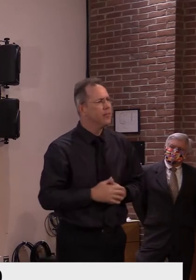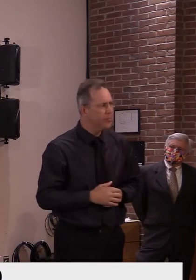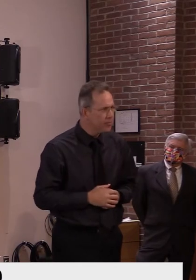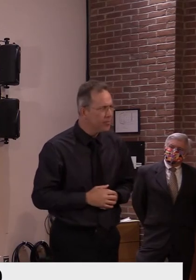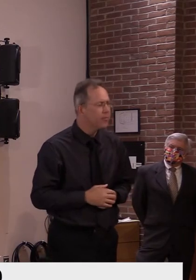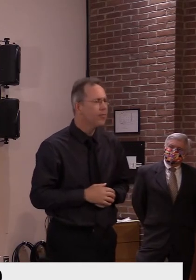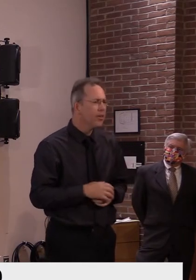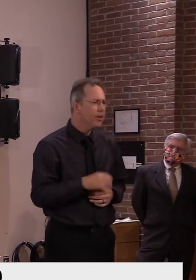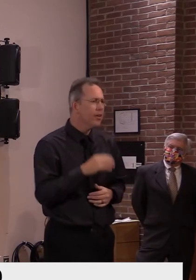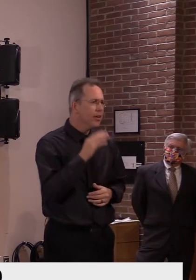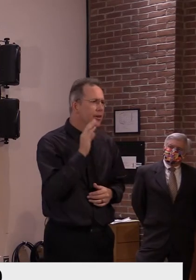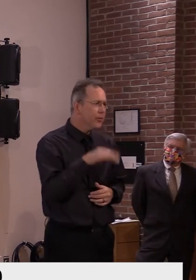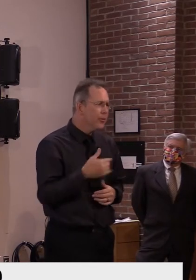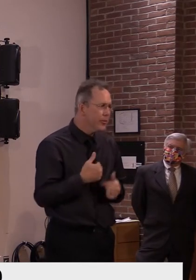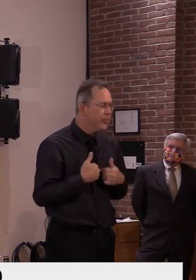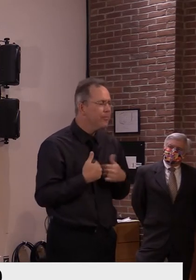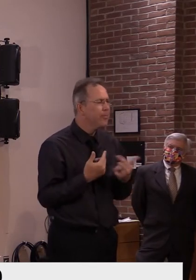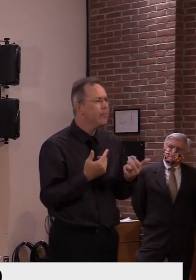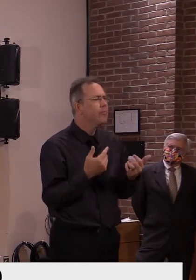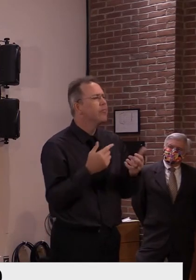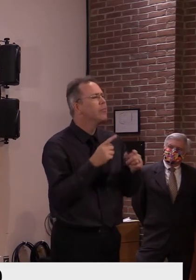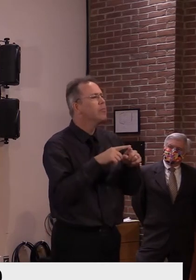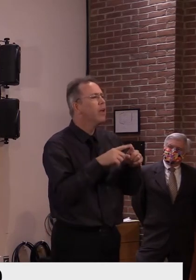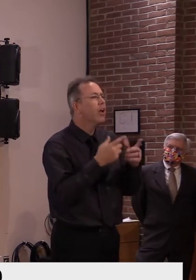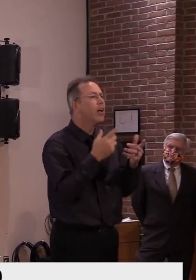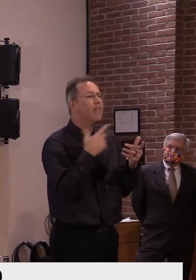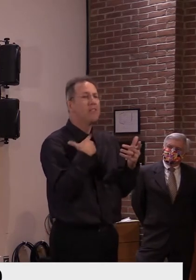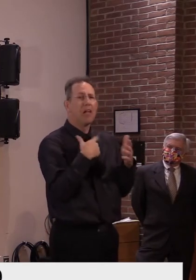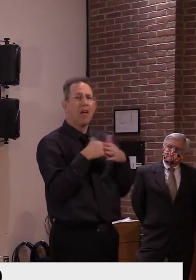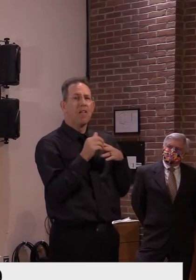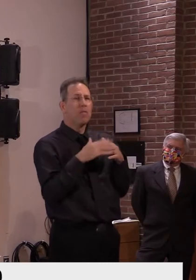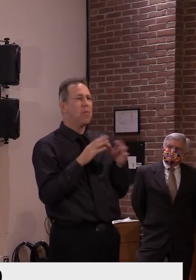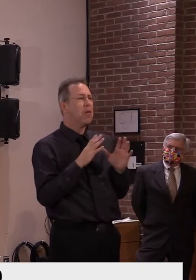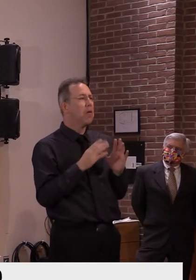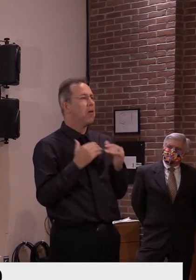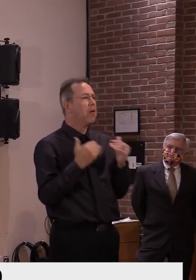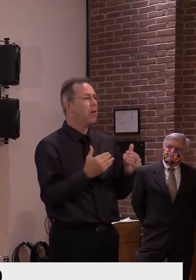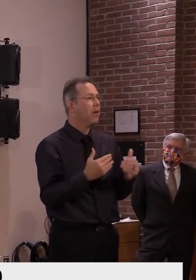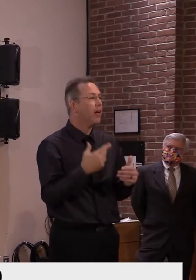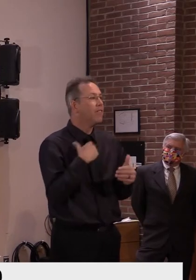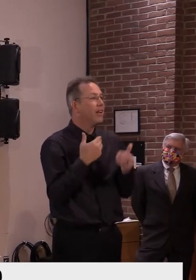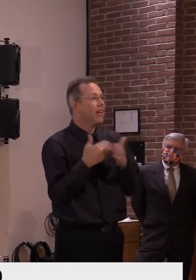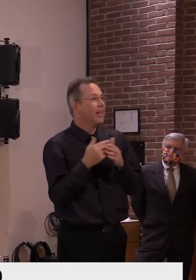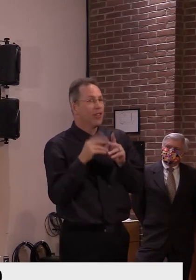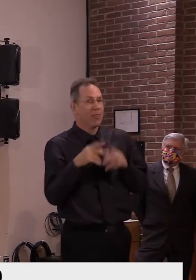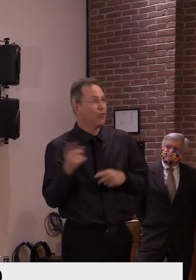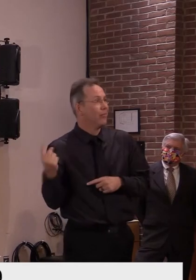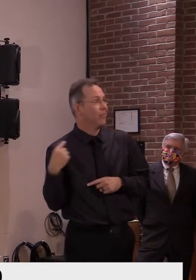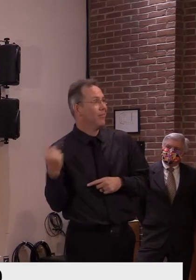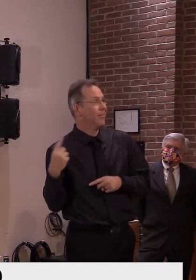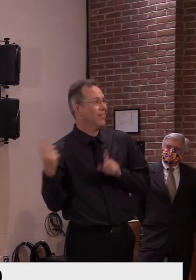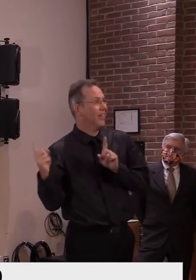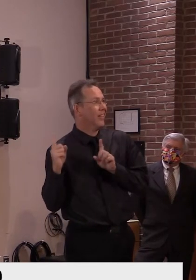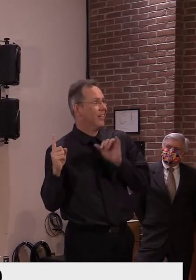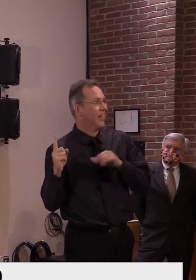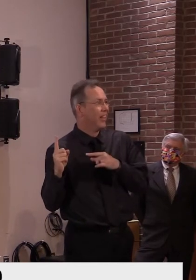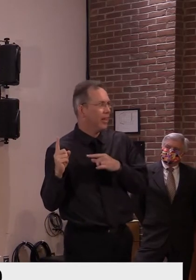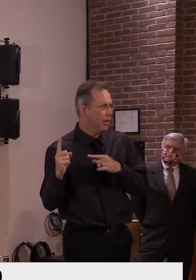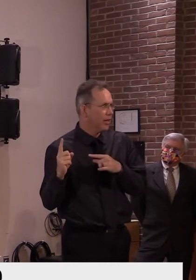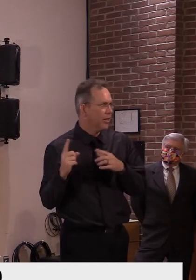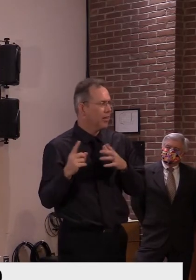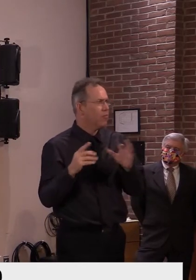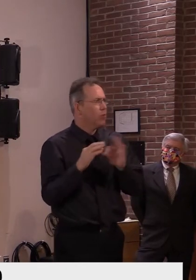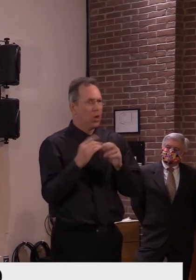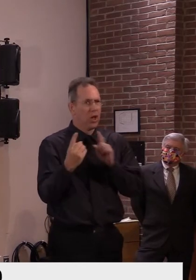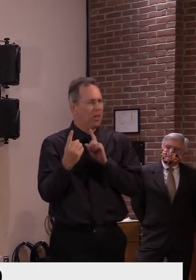pandemic, if I were to talk to our interpreter here and get too close and in his face, he would say I'm invading his personal